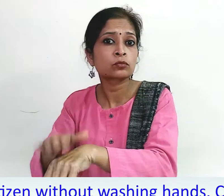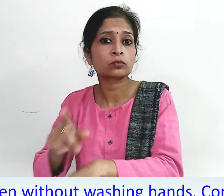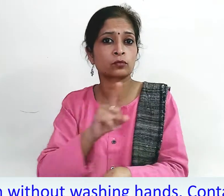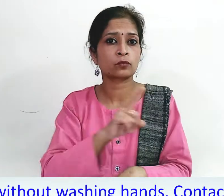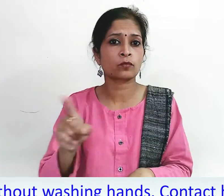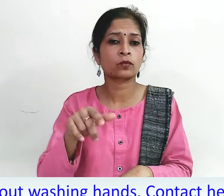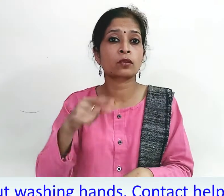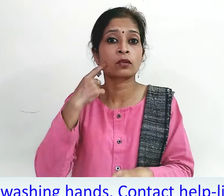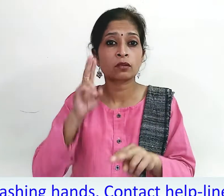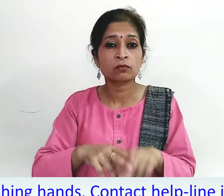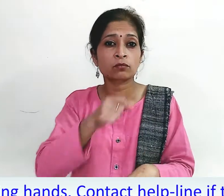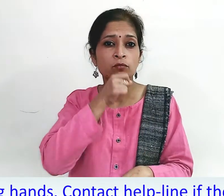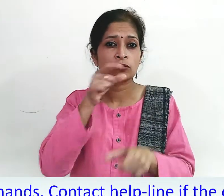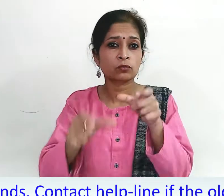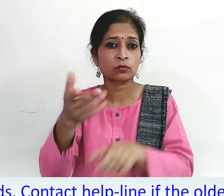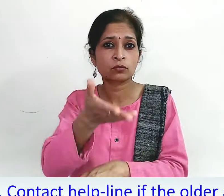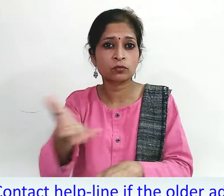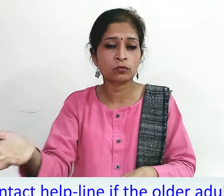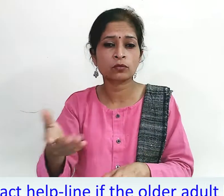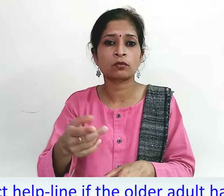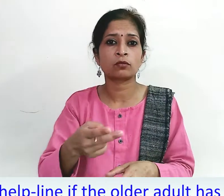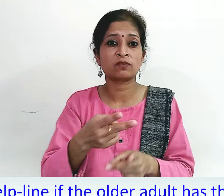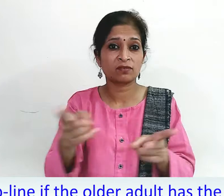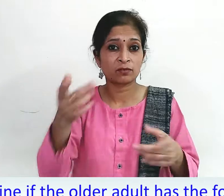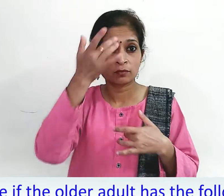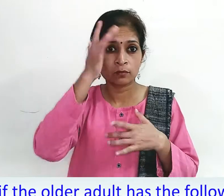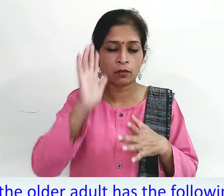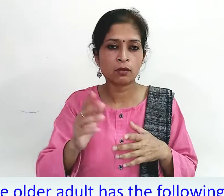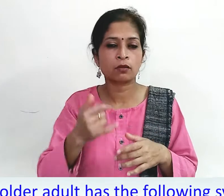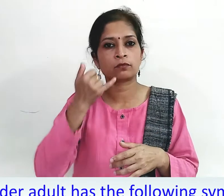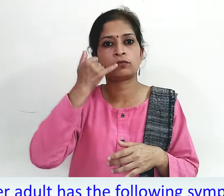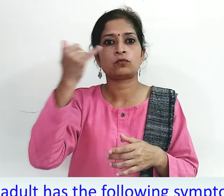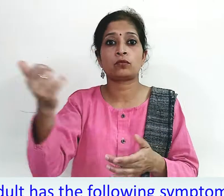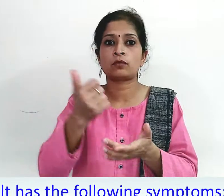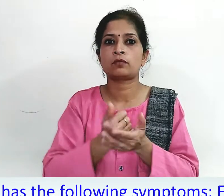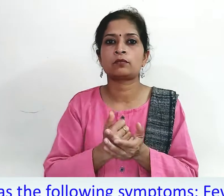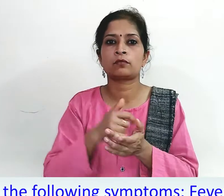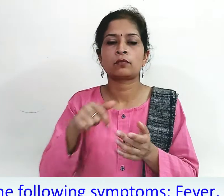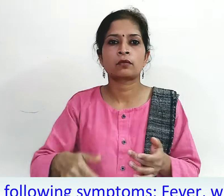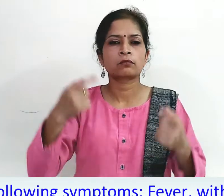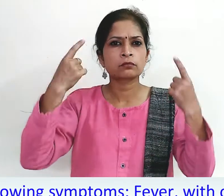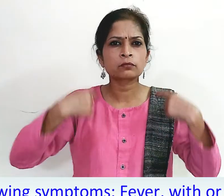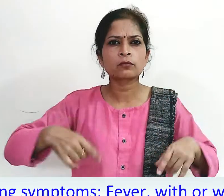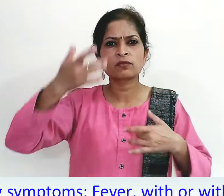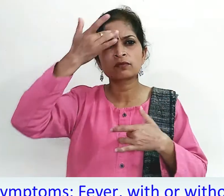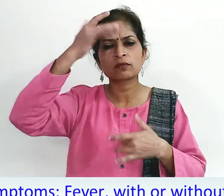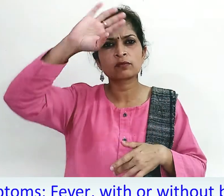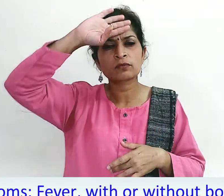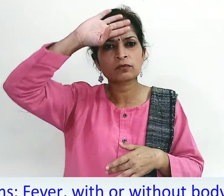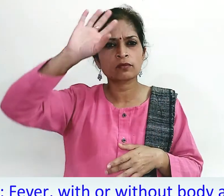helpline if the older adult has these symptoms. Fever with or without body ache. New